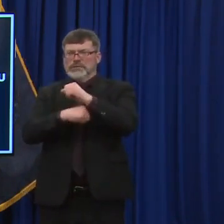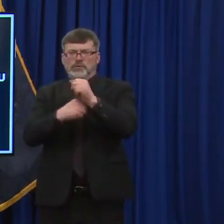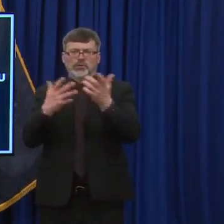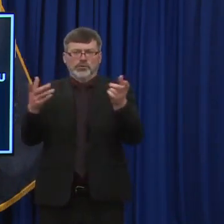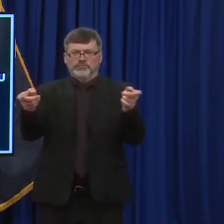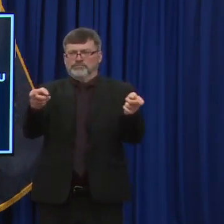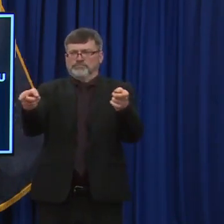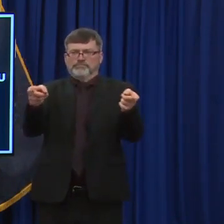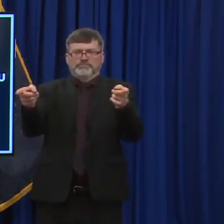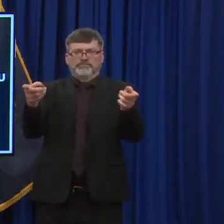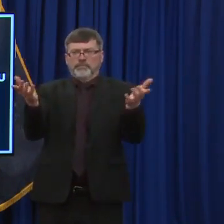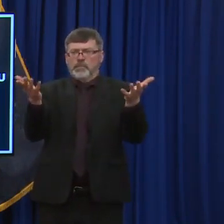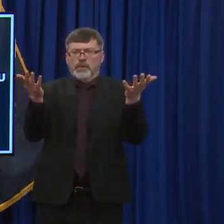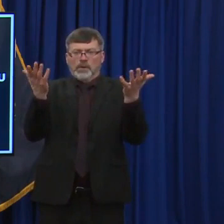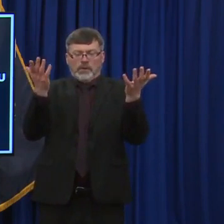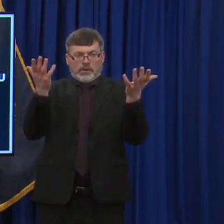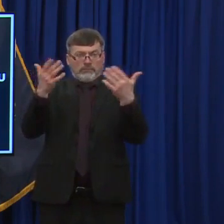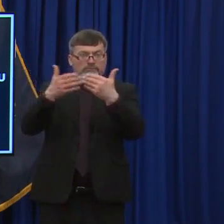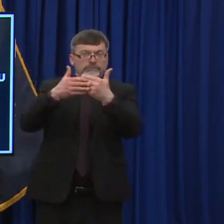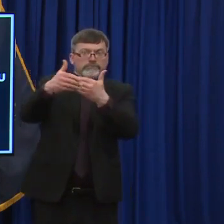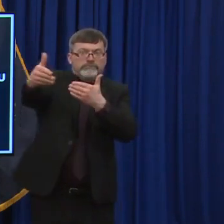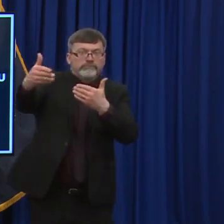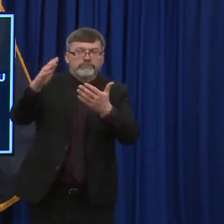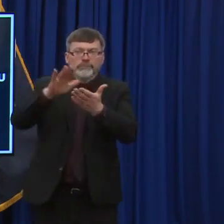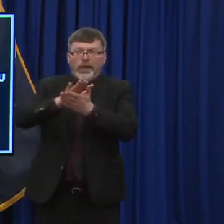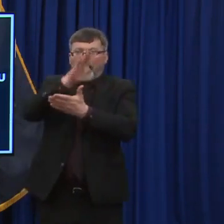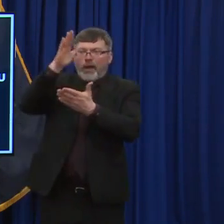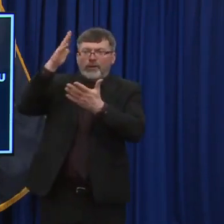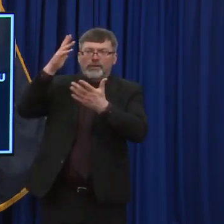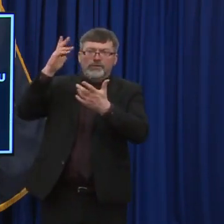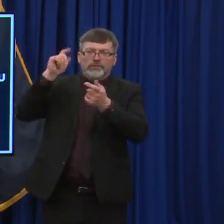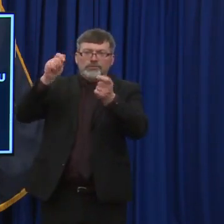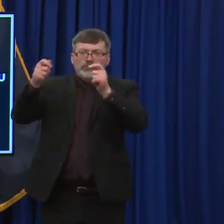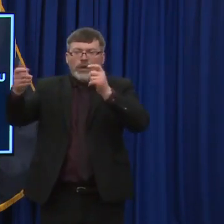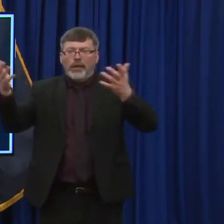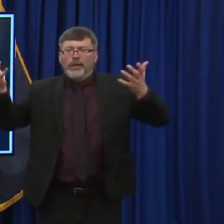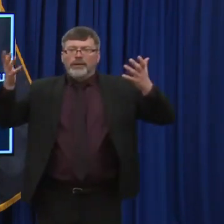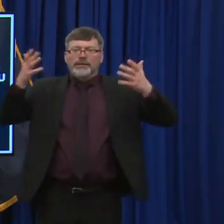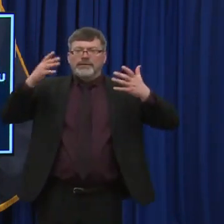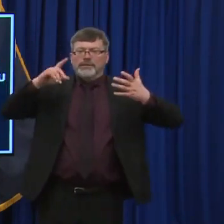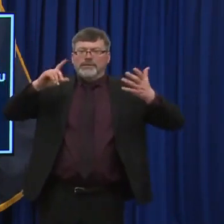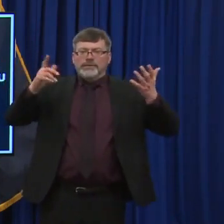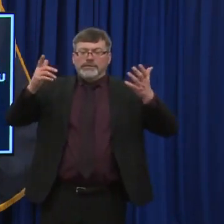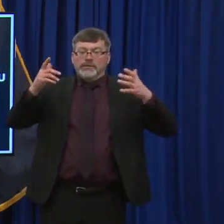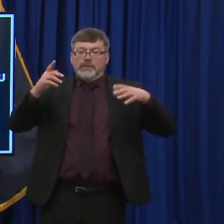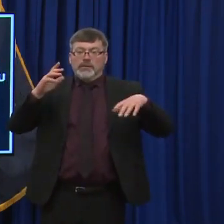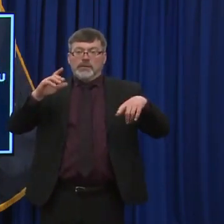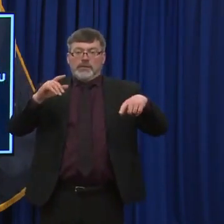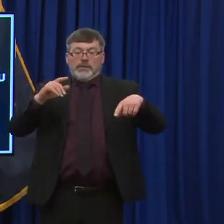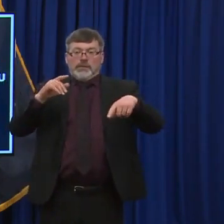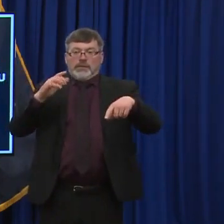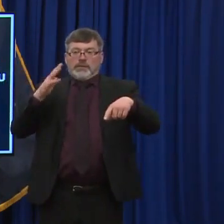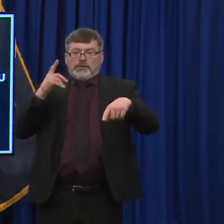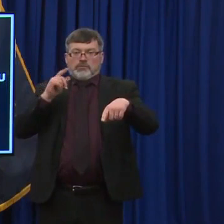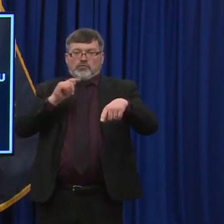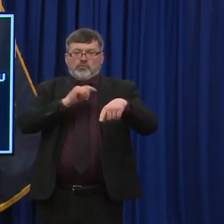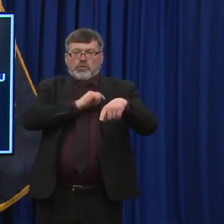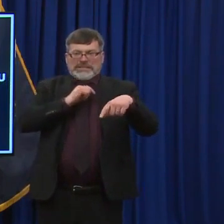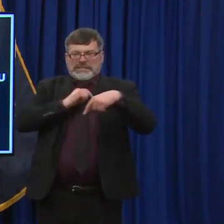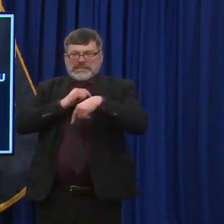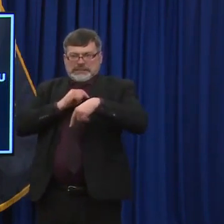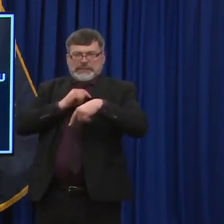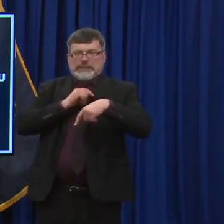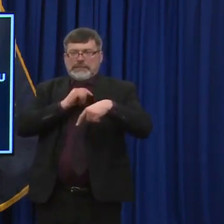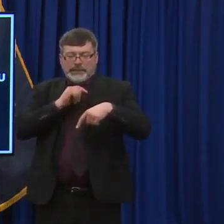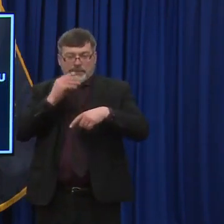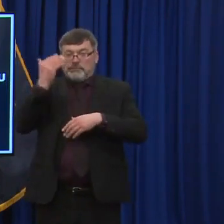get it. I can appreciate those, those sentiments, but they're not on the front lines. They aren't seeing what the faculty, the students and the current administration and